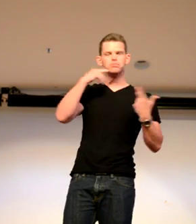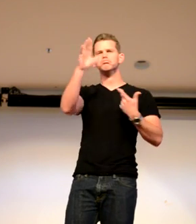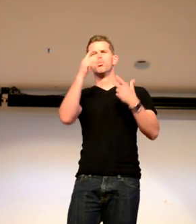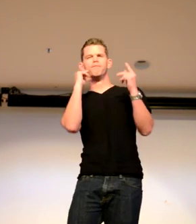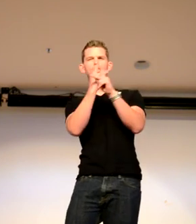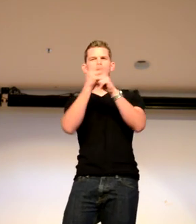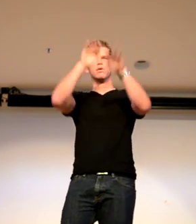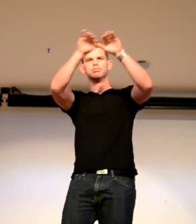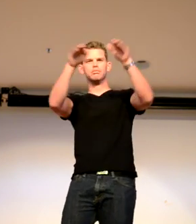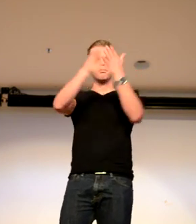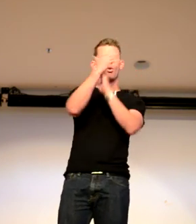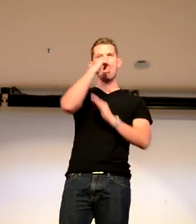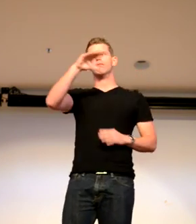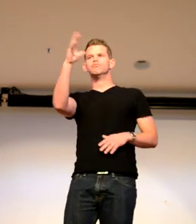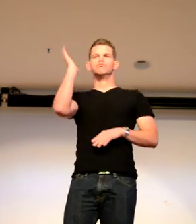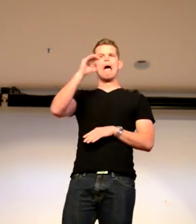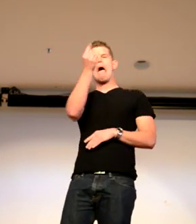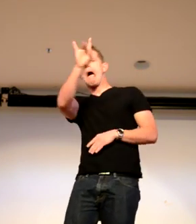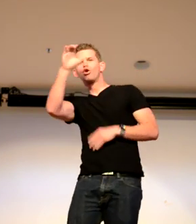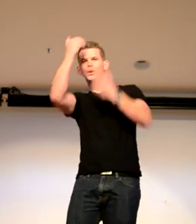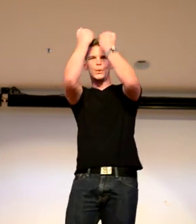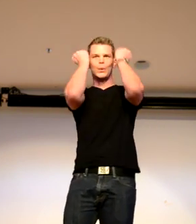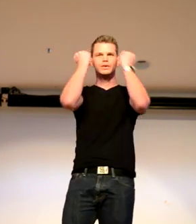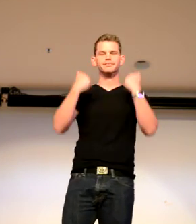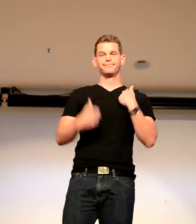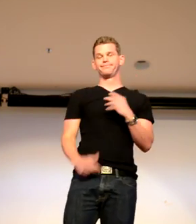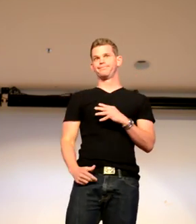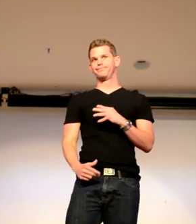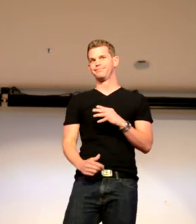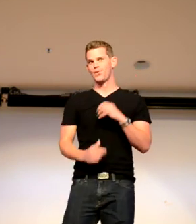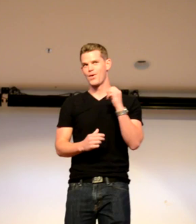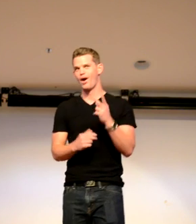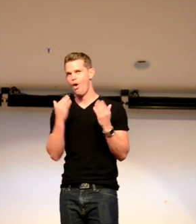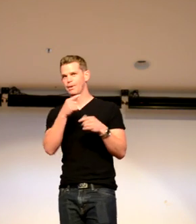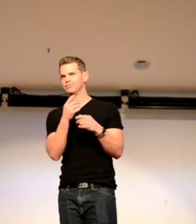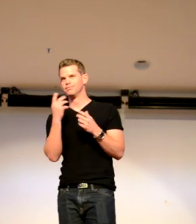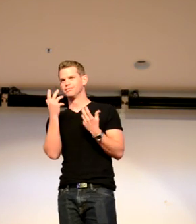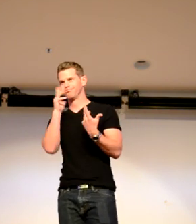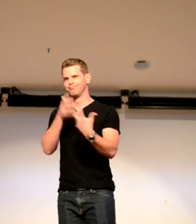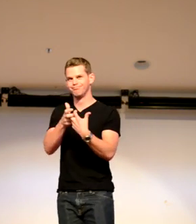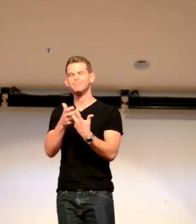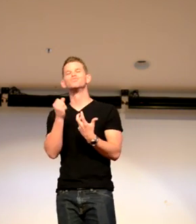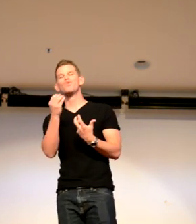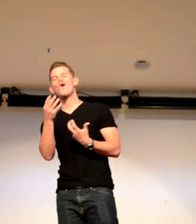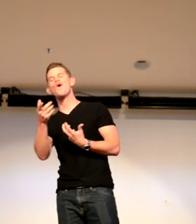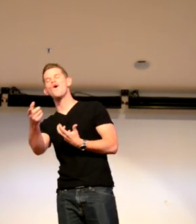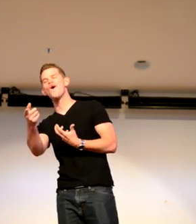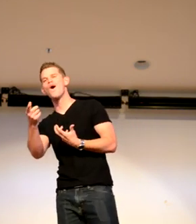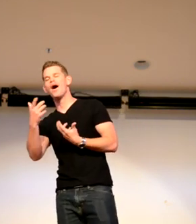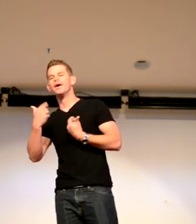in this film with a mohawk. And they said, oh, okay, well, we'll try to play with your hair to see how we can make you look like an 80s haircut or something. So, so